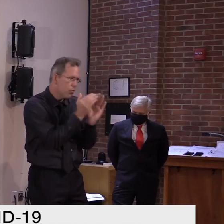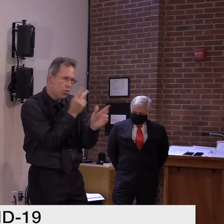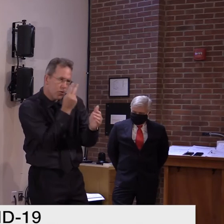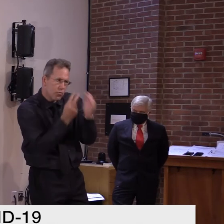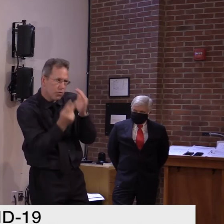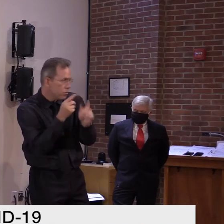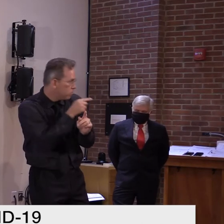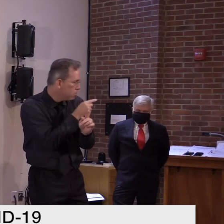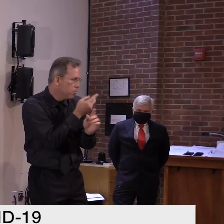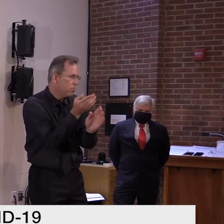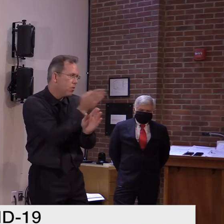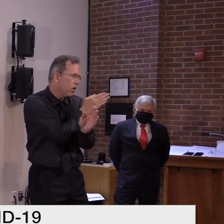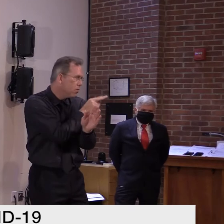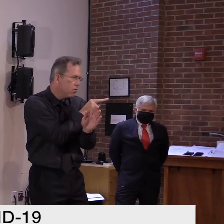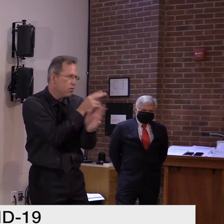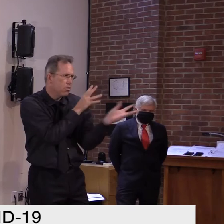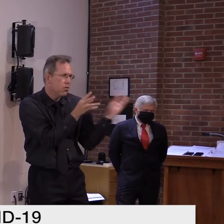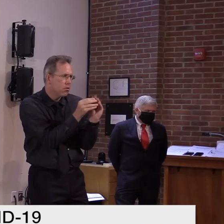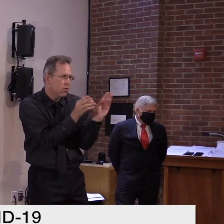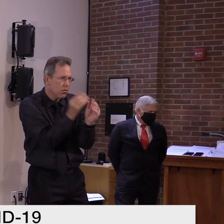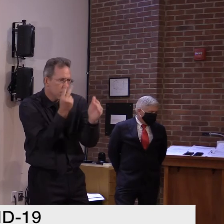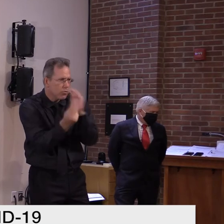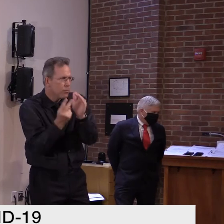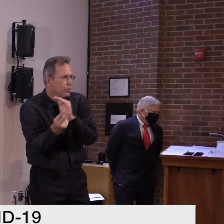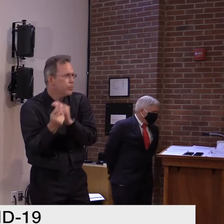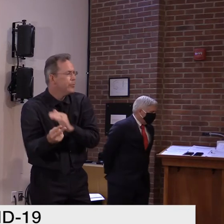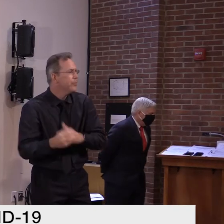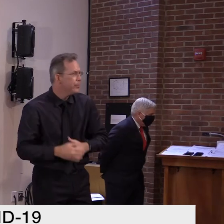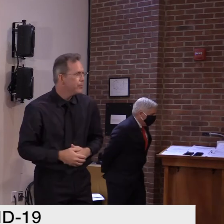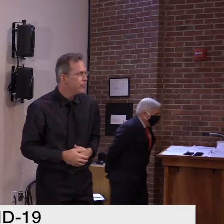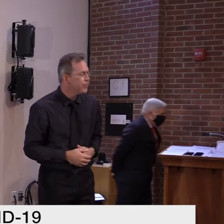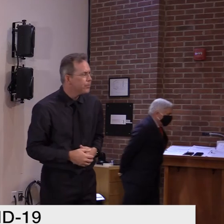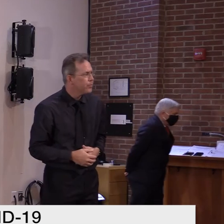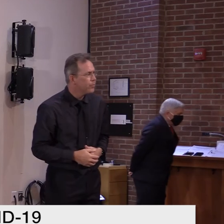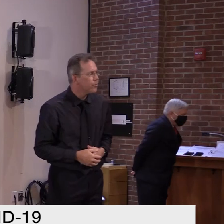Thank you. Tim, Vermont Business Magazine.